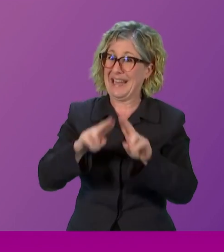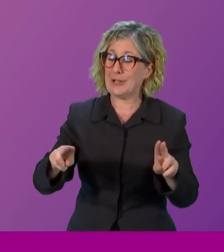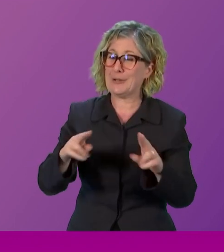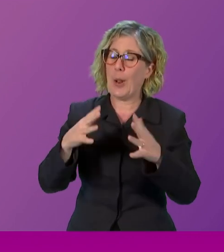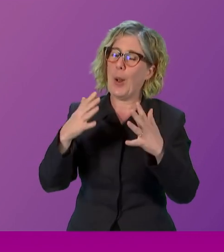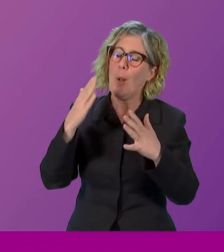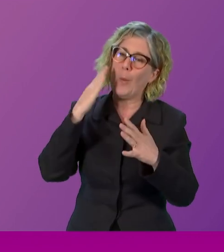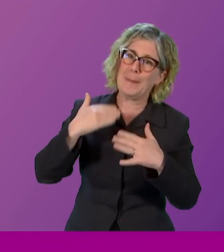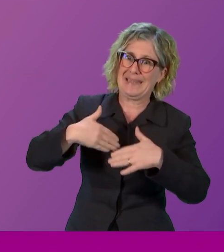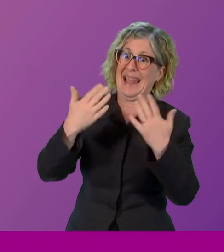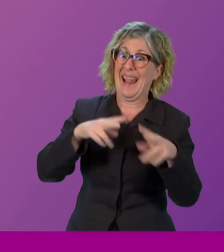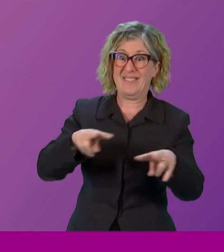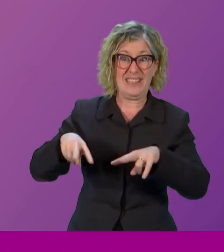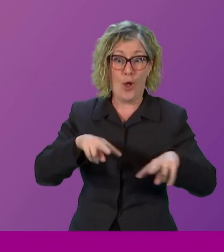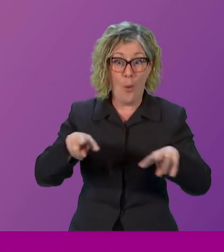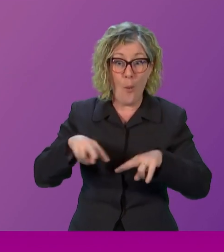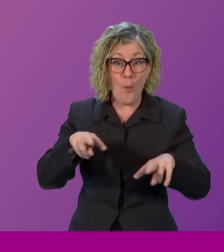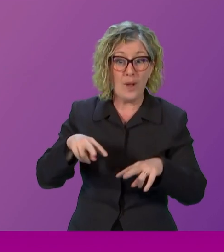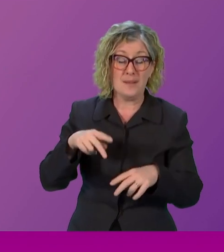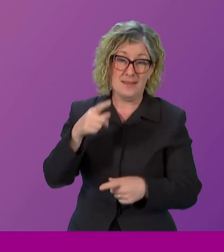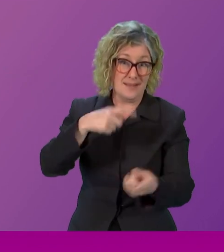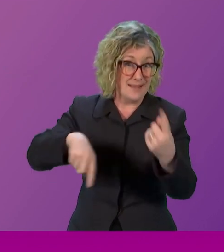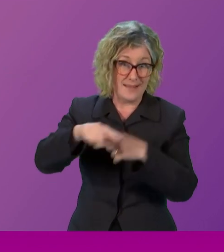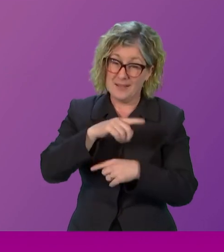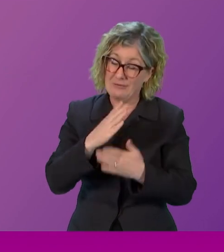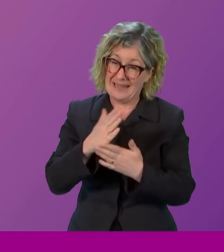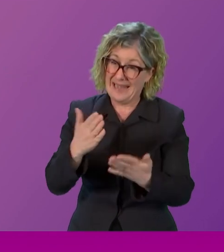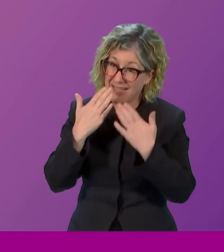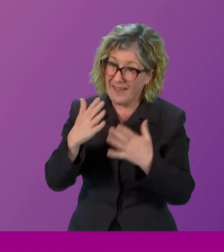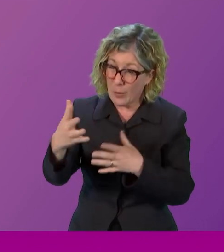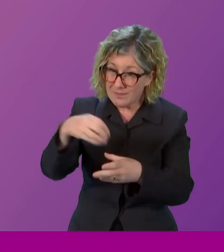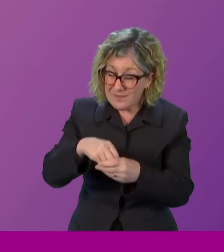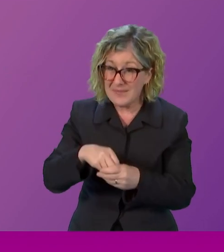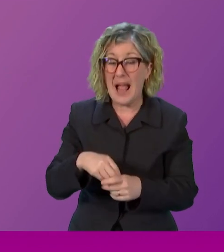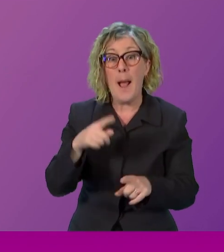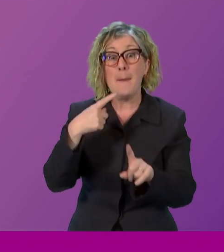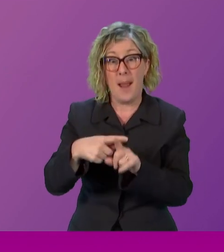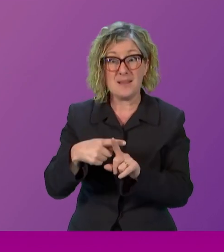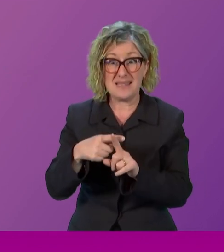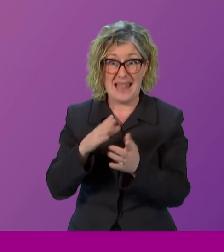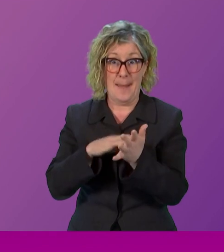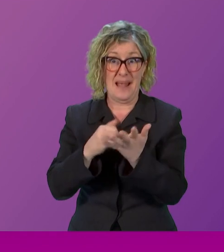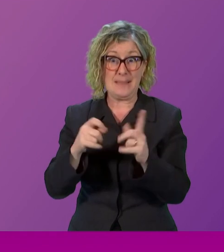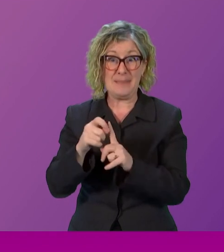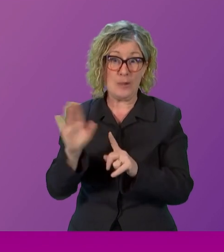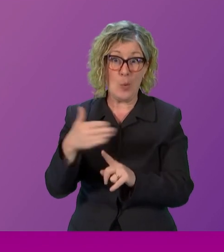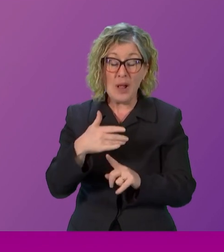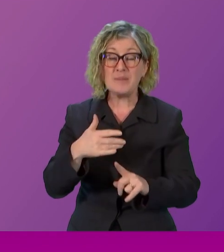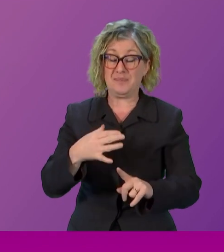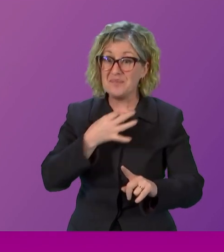MSPs who put their neck on the line coming before this audience. They've normally got their back to them.